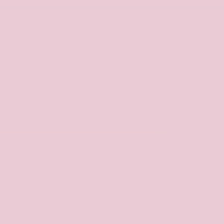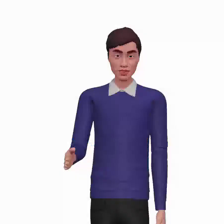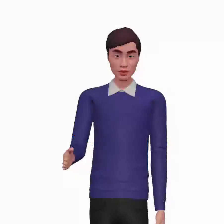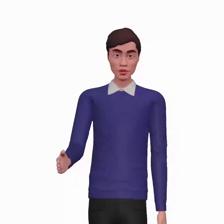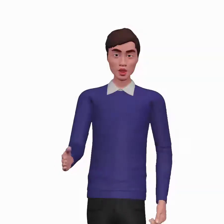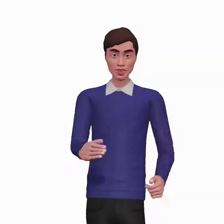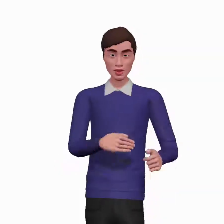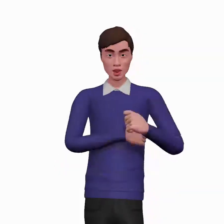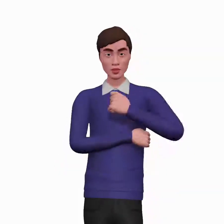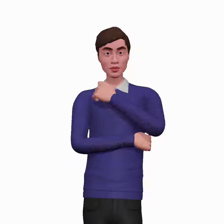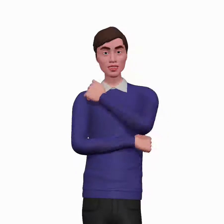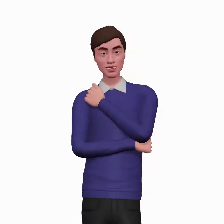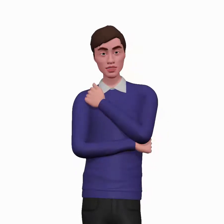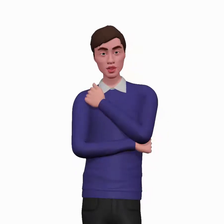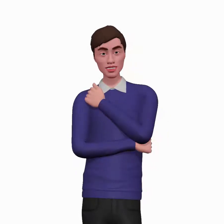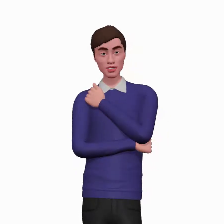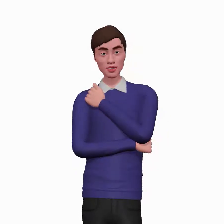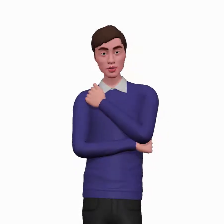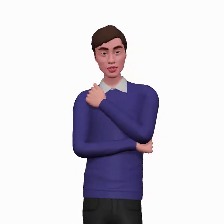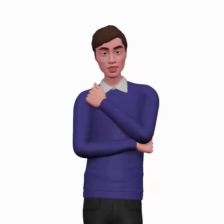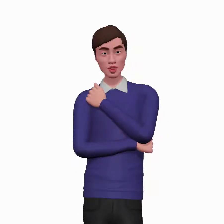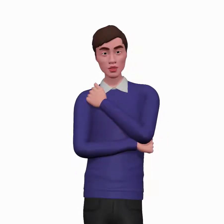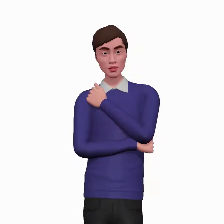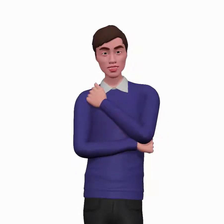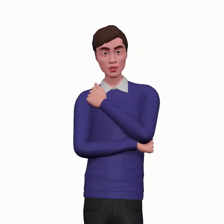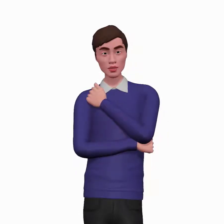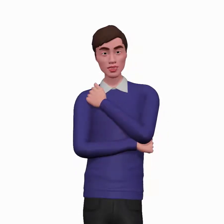Ask about family history of bronchial asthma and allergy.